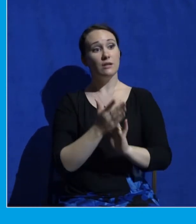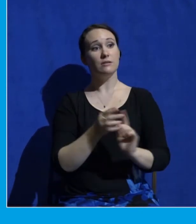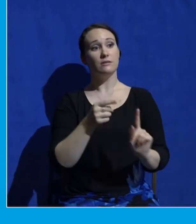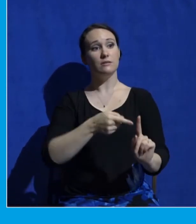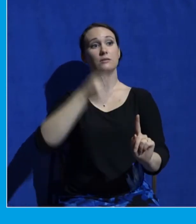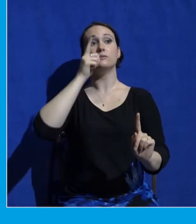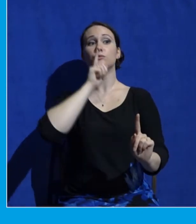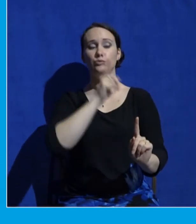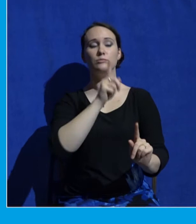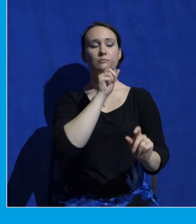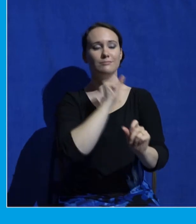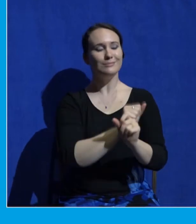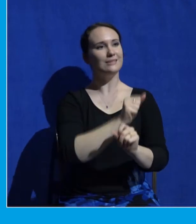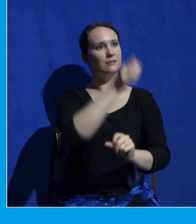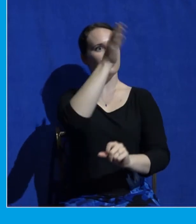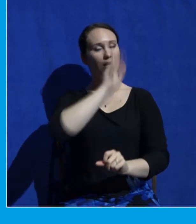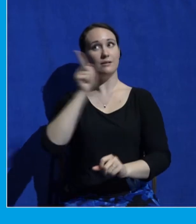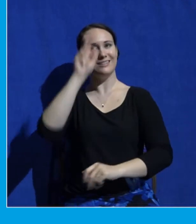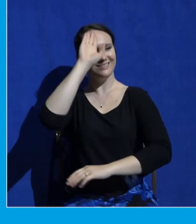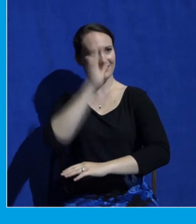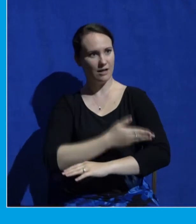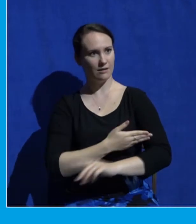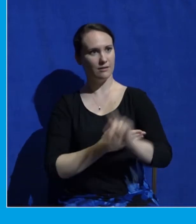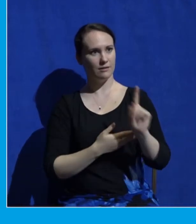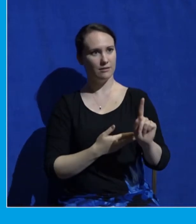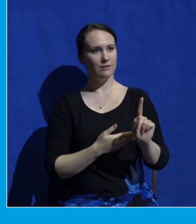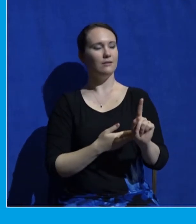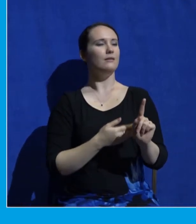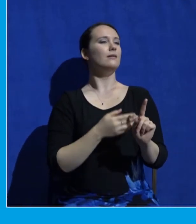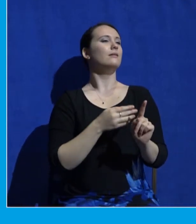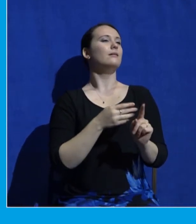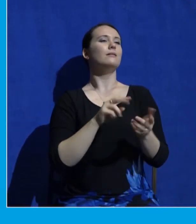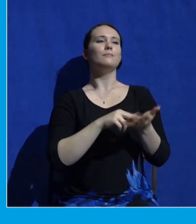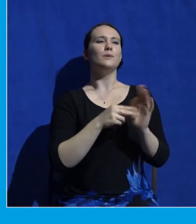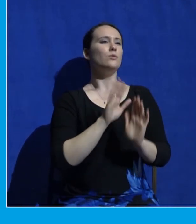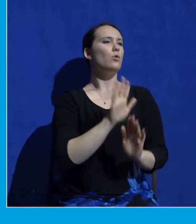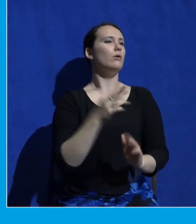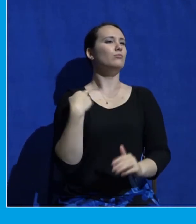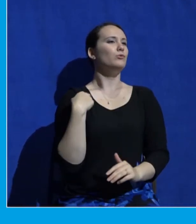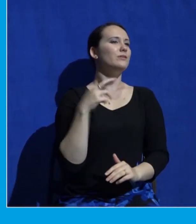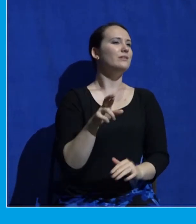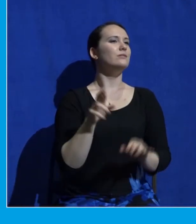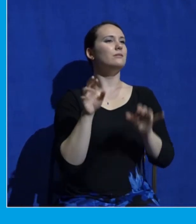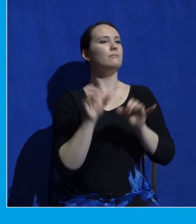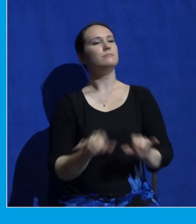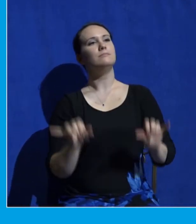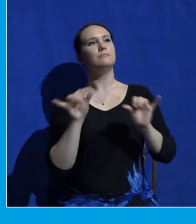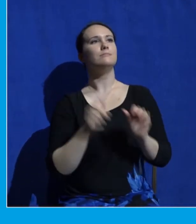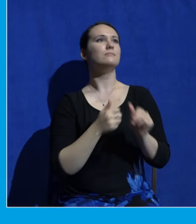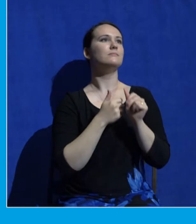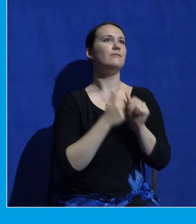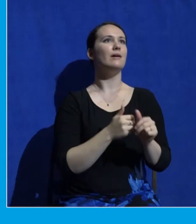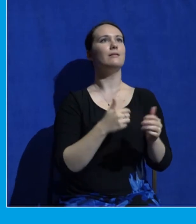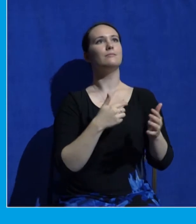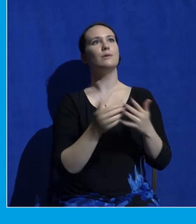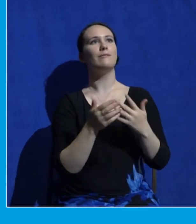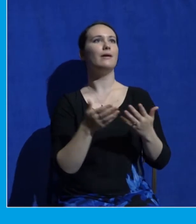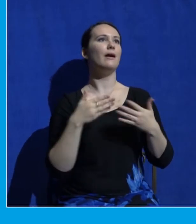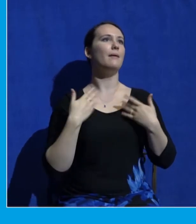not worthy merely of your religious motion, church attendance, and monotonous routine in your life. Jesus is worthy of